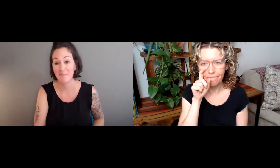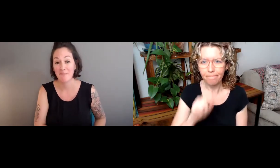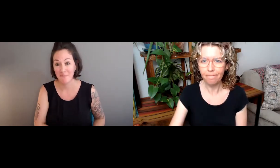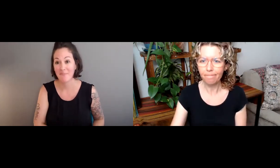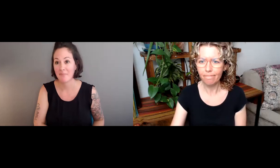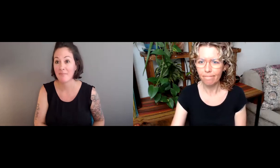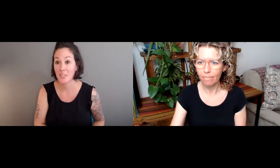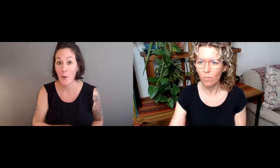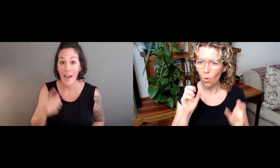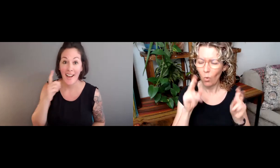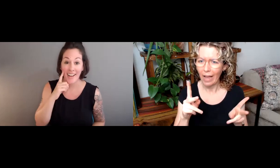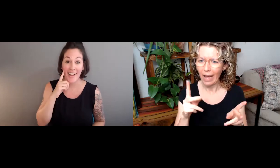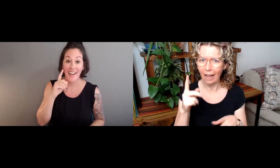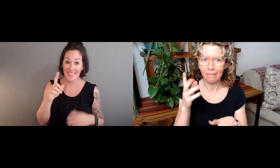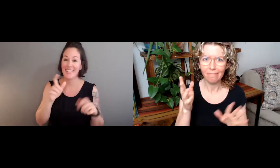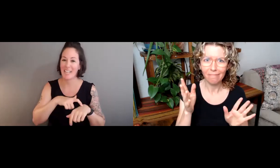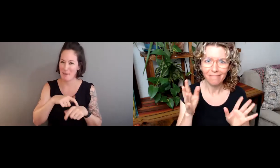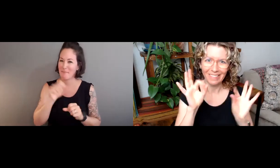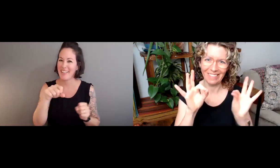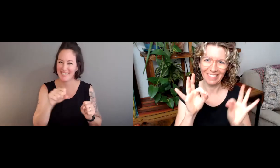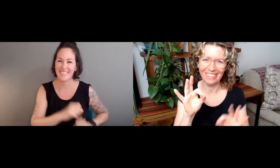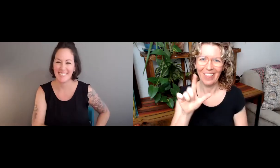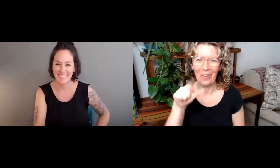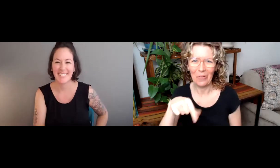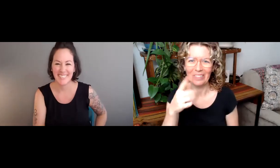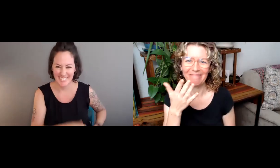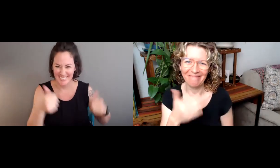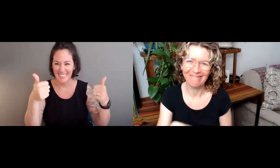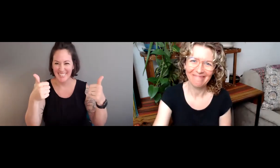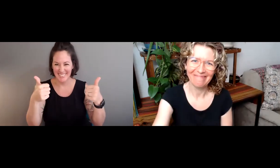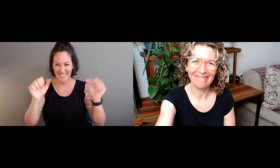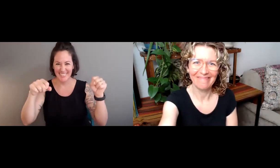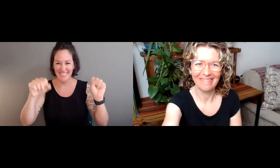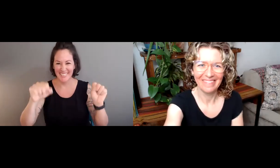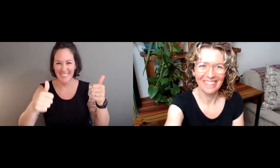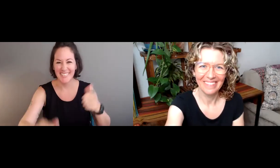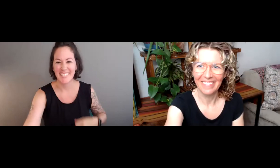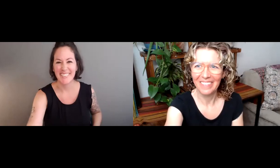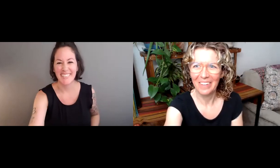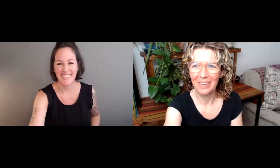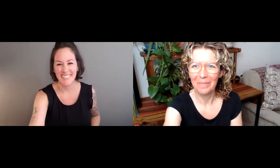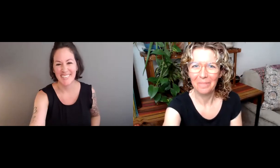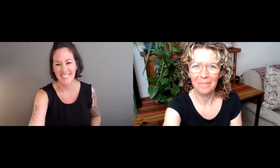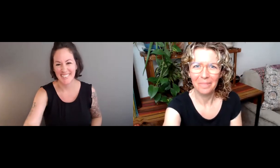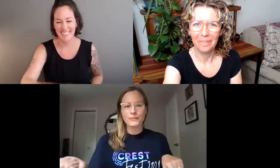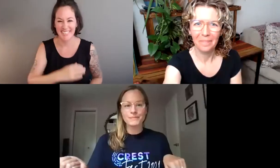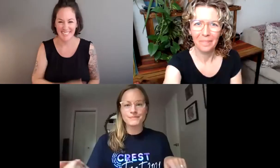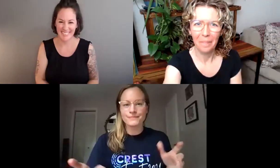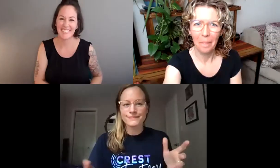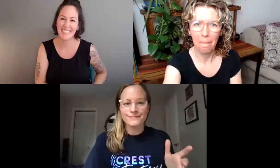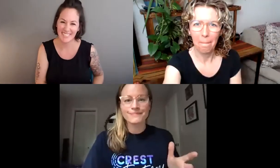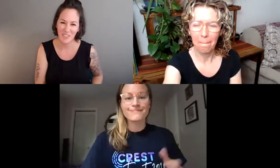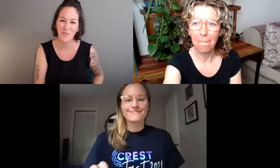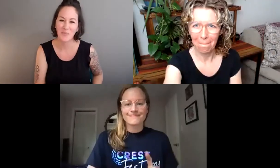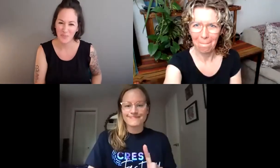Yes. Historically been part of documentation. I know we're out of time. Hi everyone. Hi, our